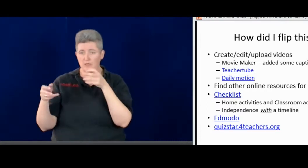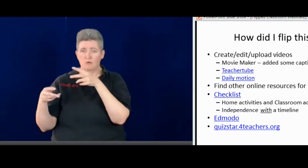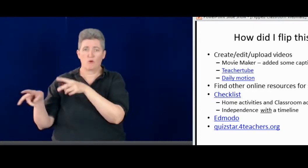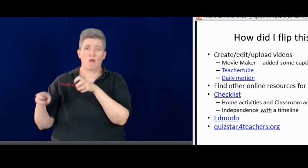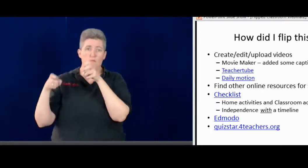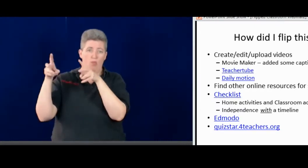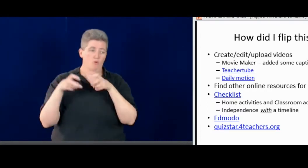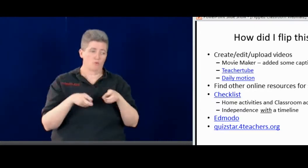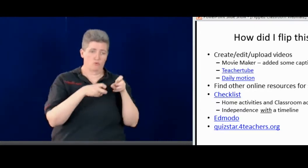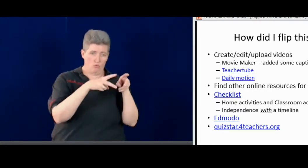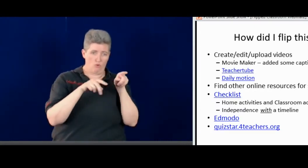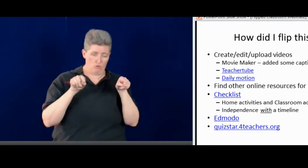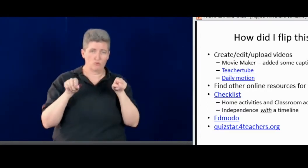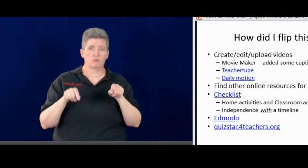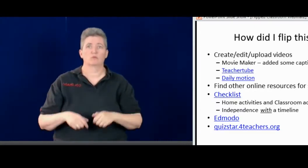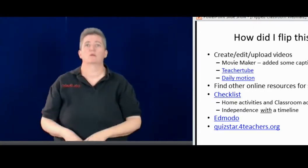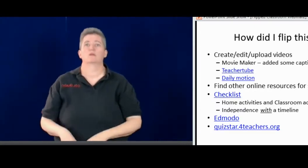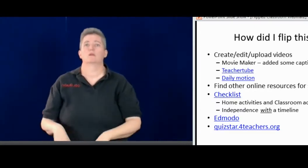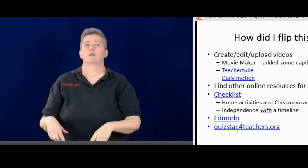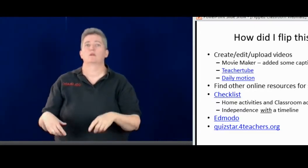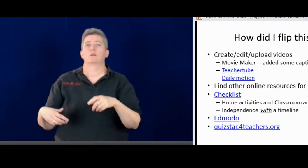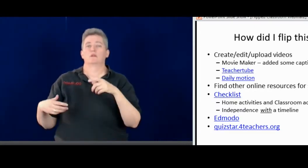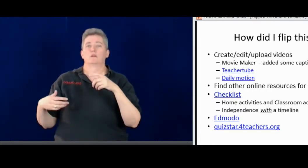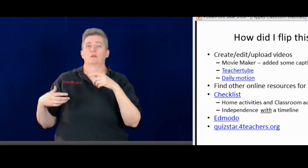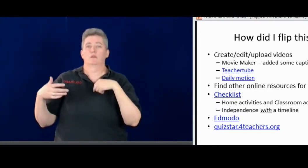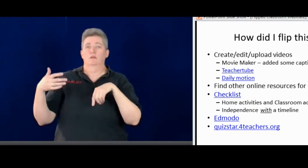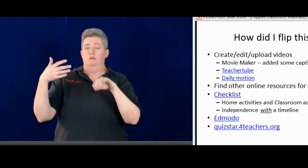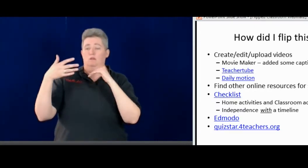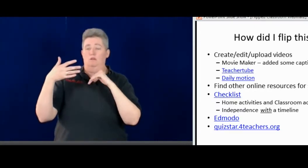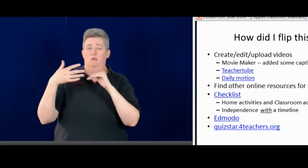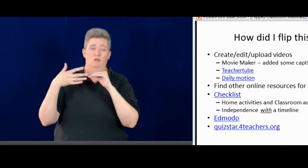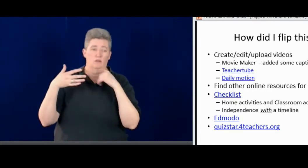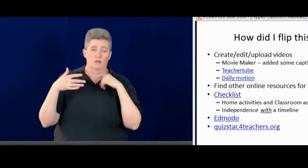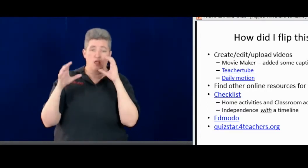And both.com. So I upload them to those two sites.